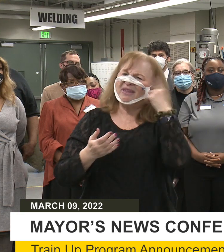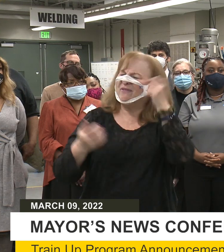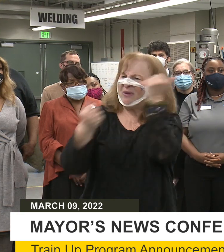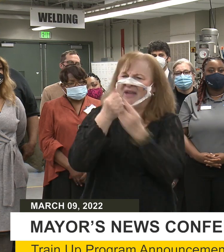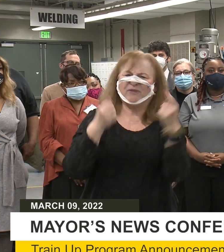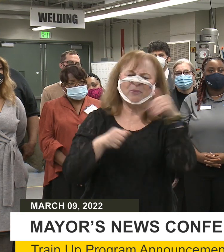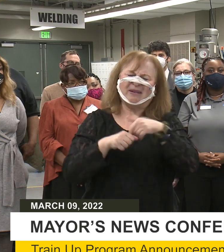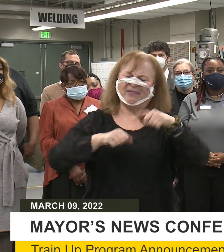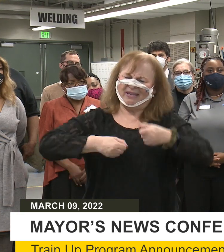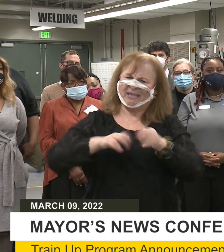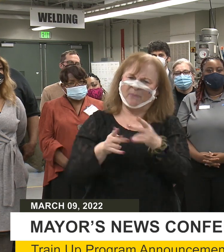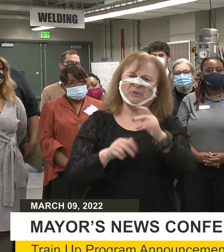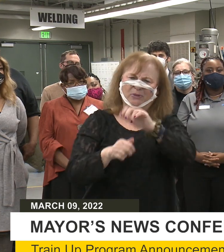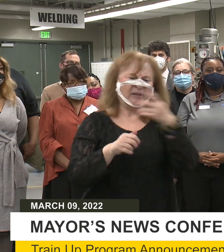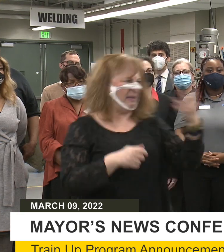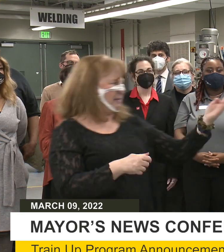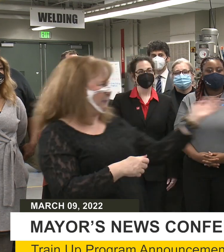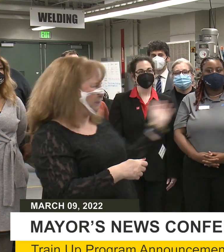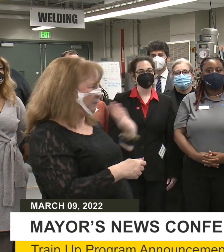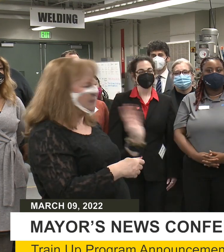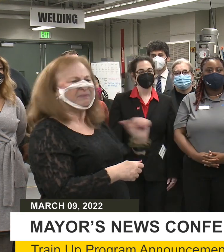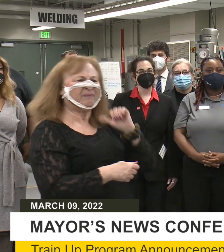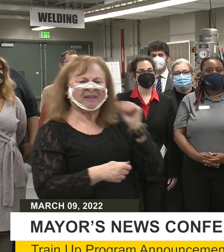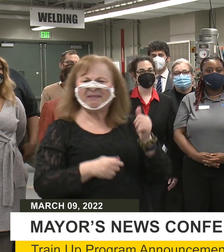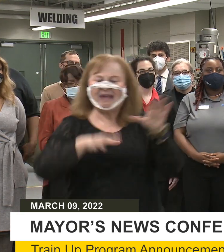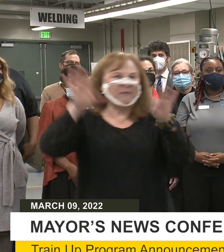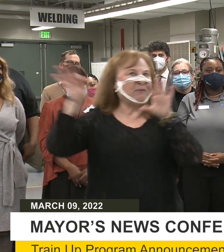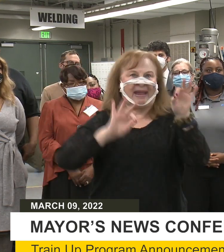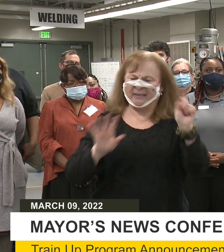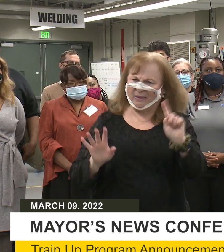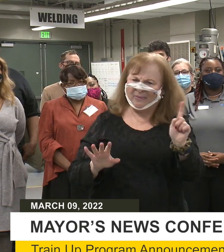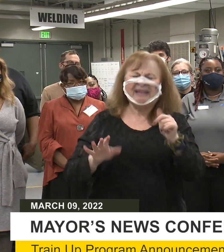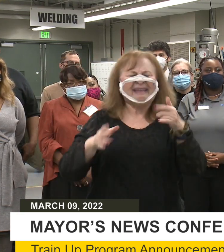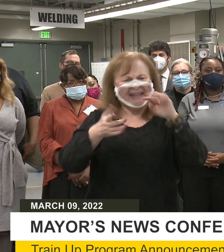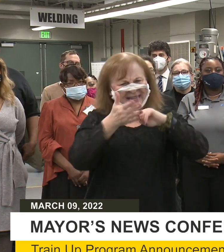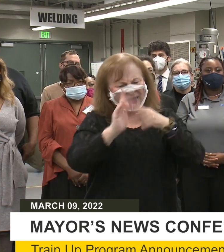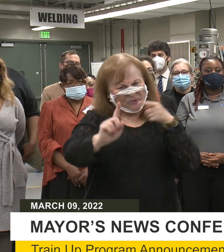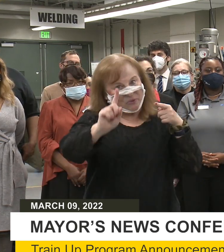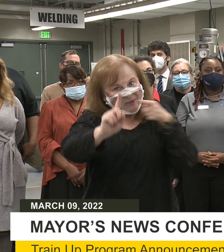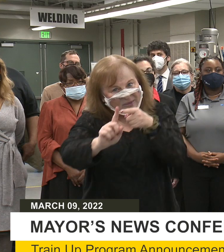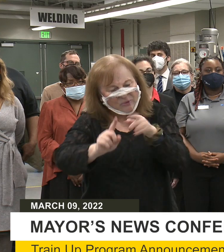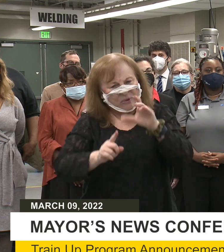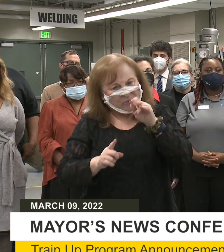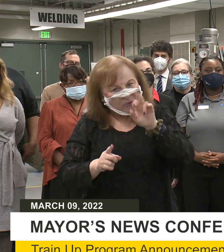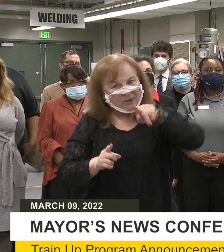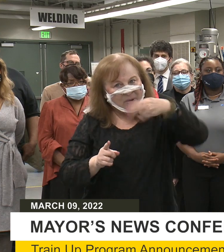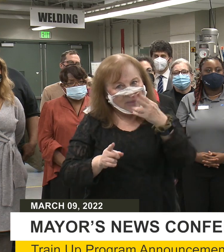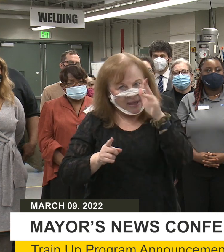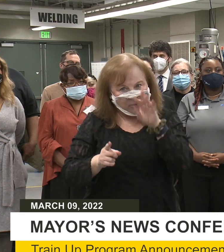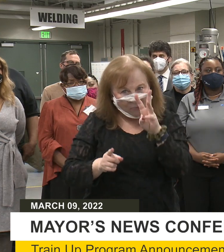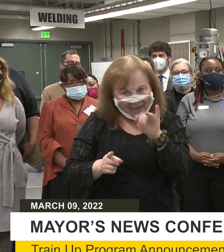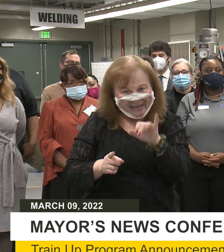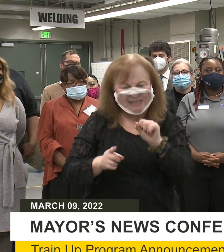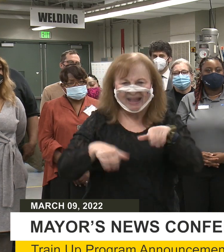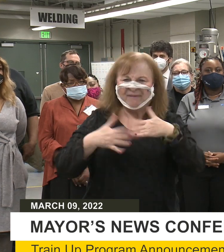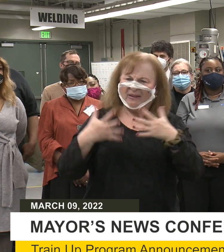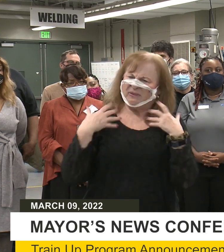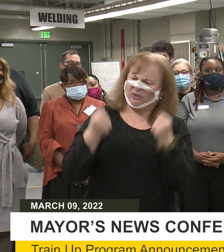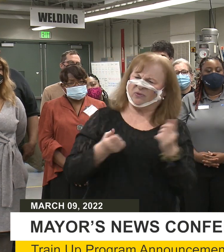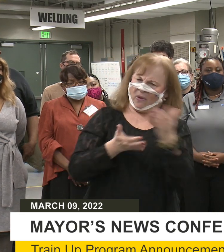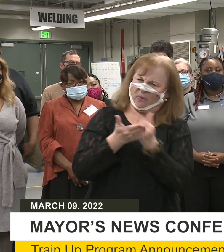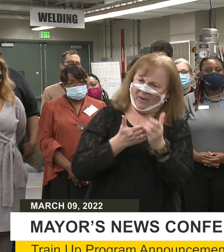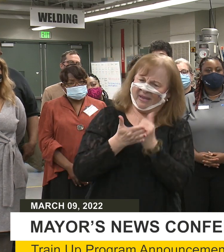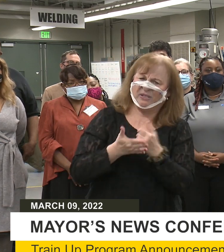everyone in these opportunities behind me. They're not random programs. They're intentionally directed towards career pathways offering a strong wage.